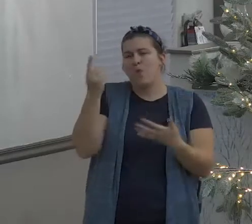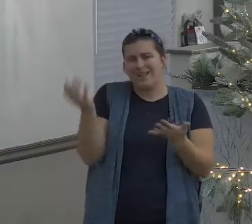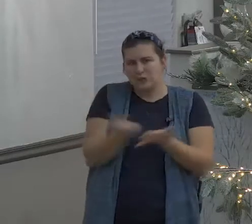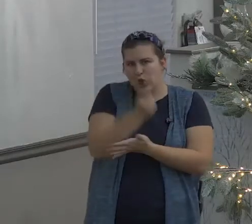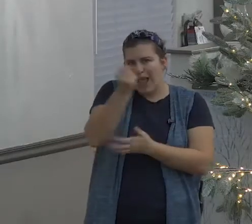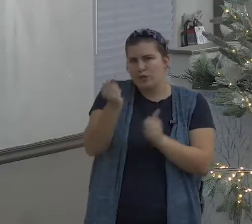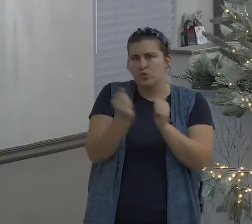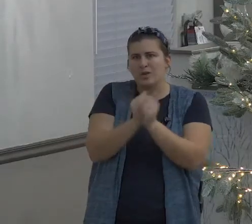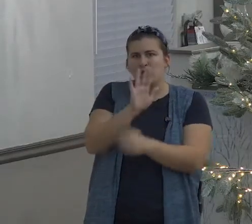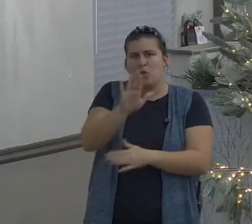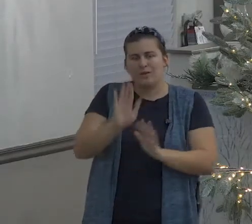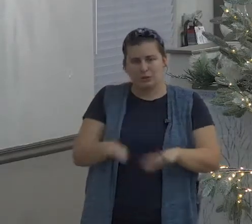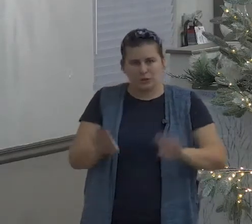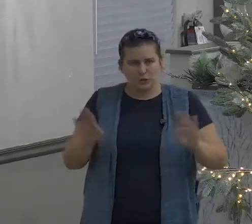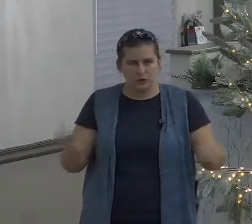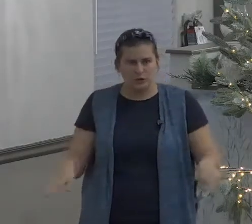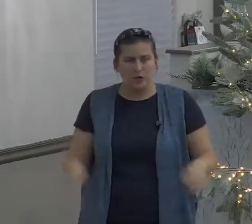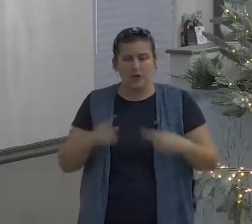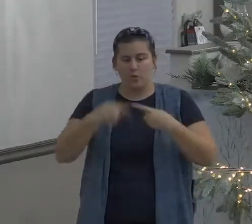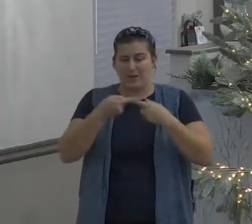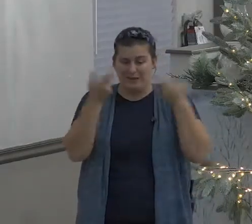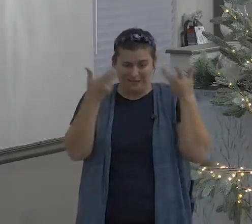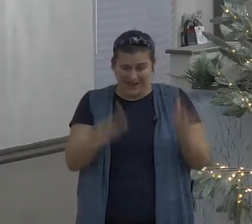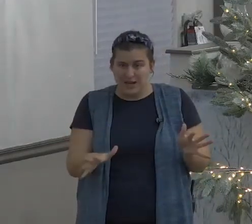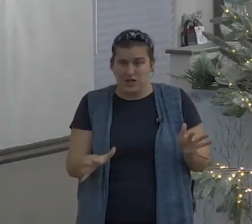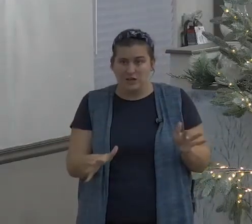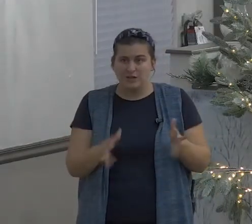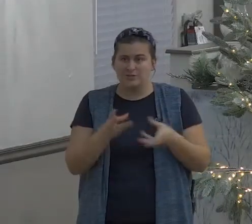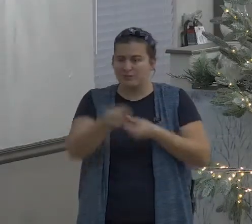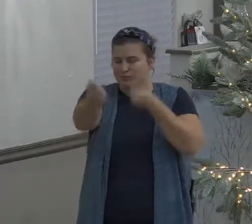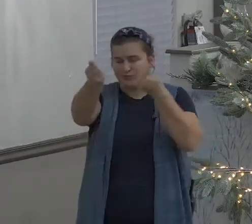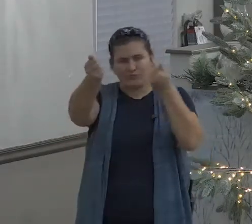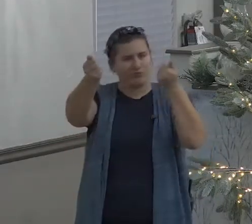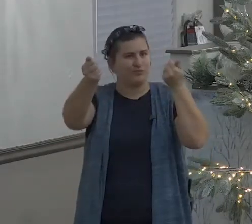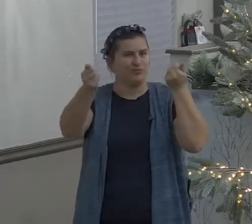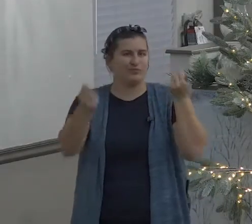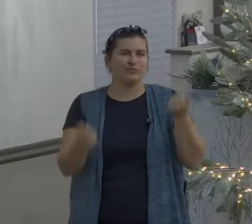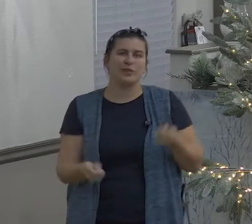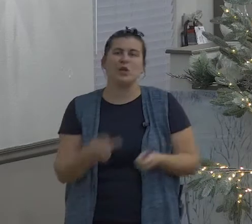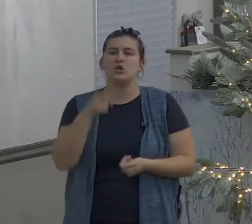and let that sink in because you have one shot at this